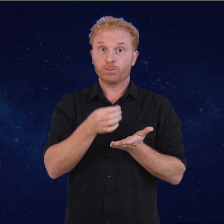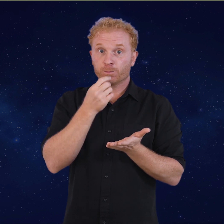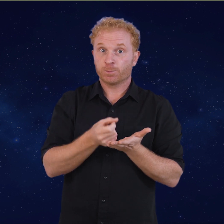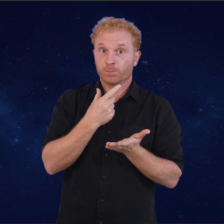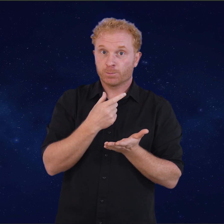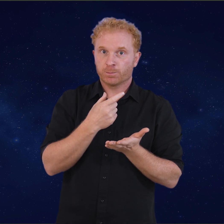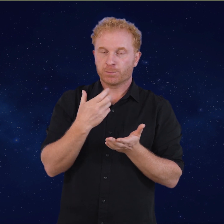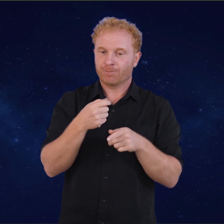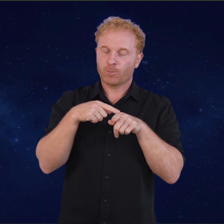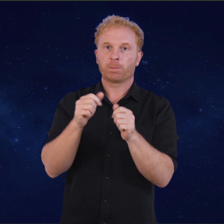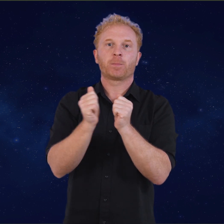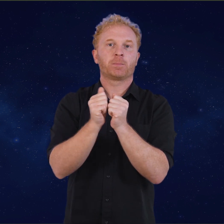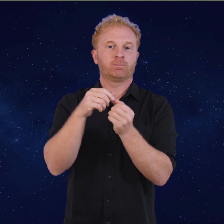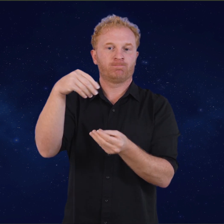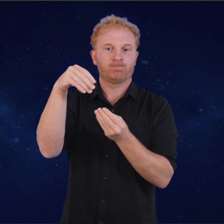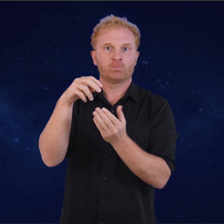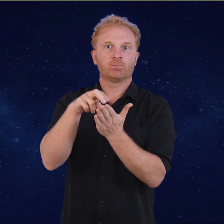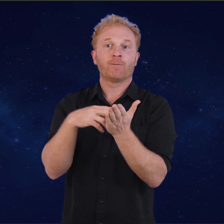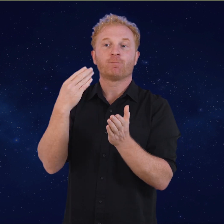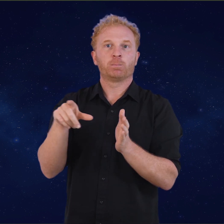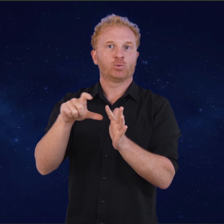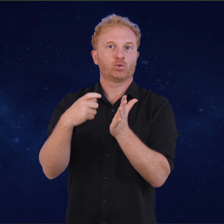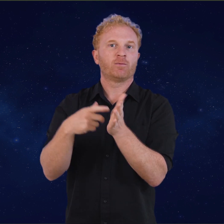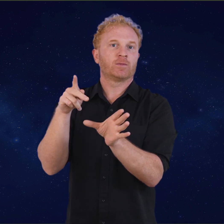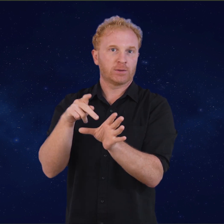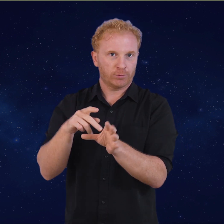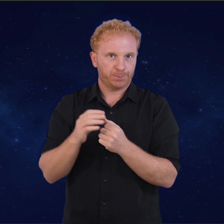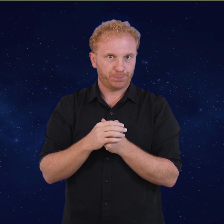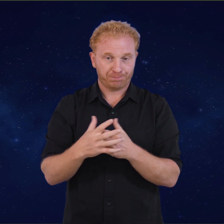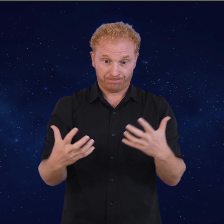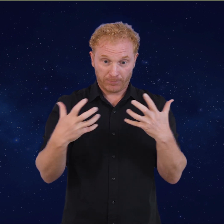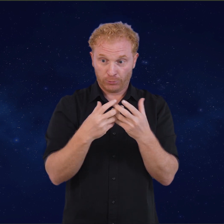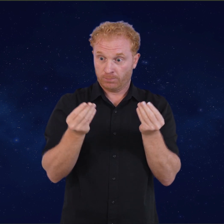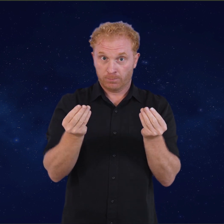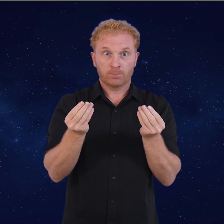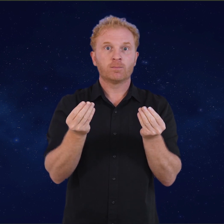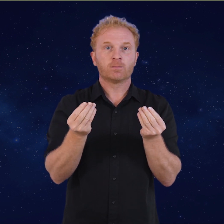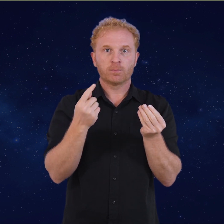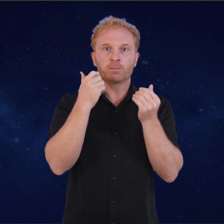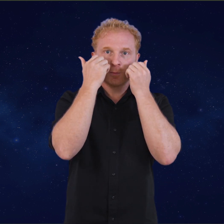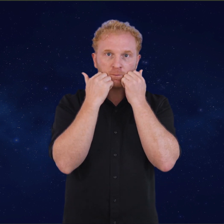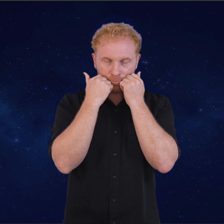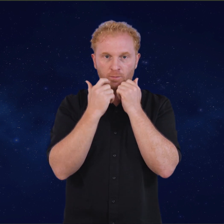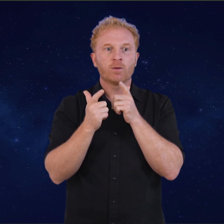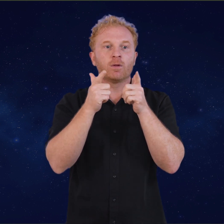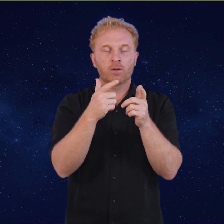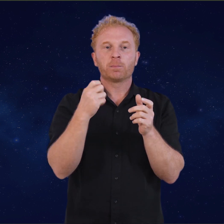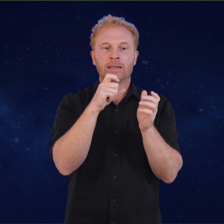dose prescribed by psychiatrists matches that supplied in the clinical trials. But there is concern from professionals